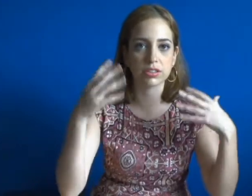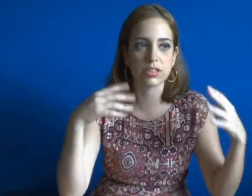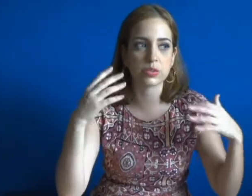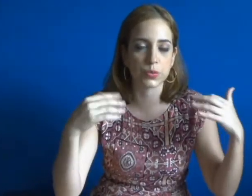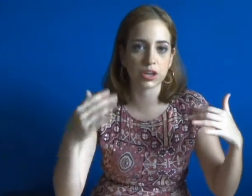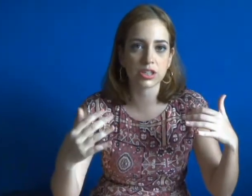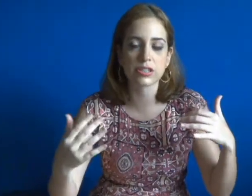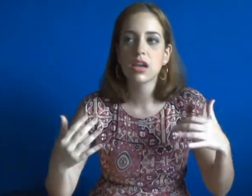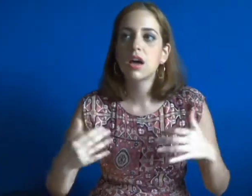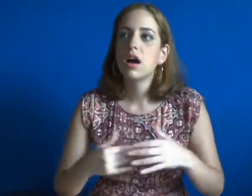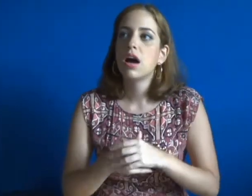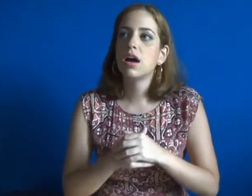the illness works.